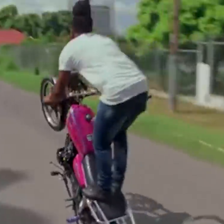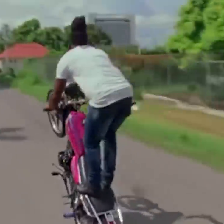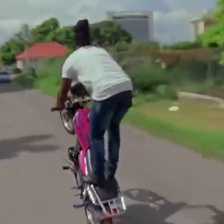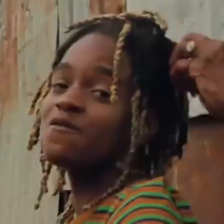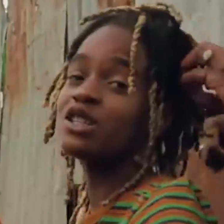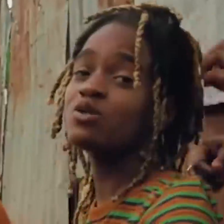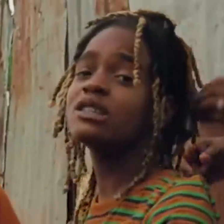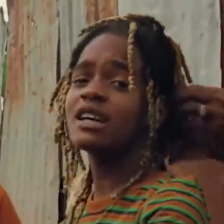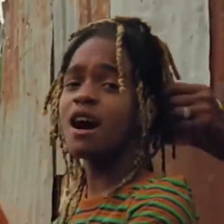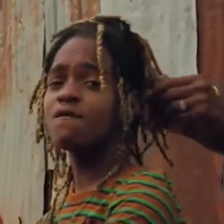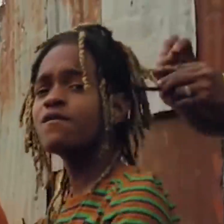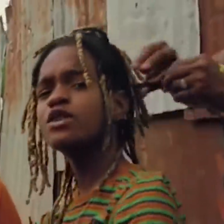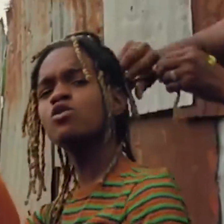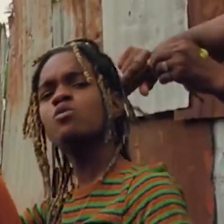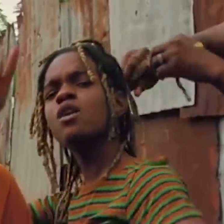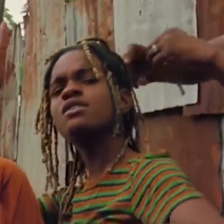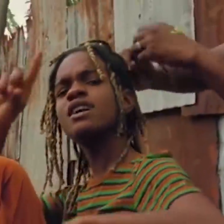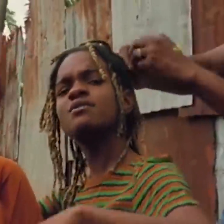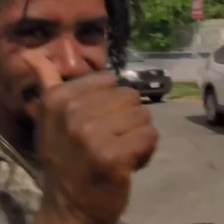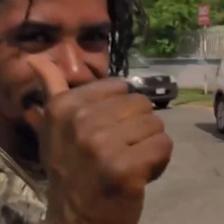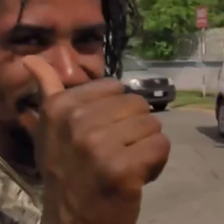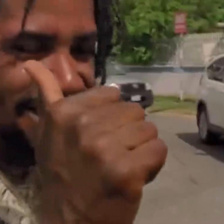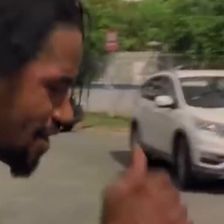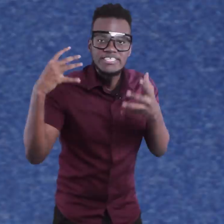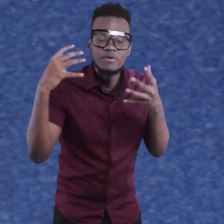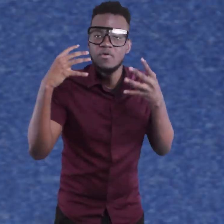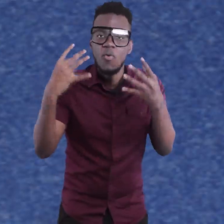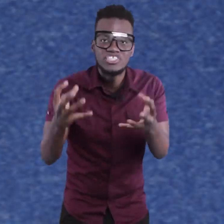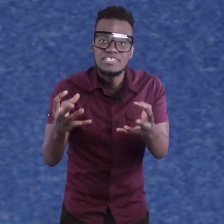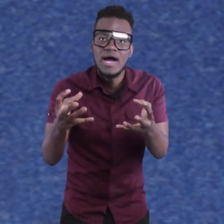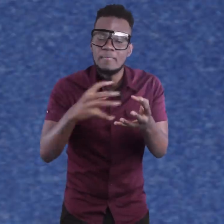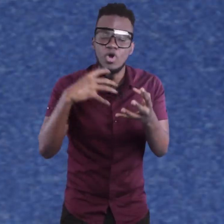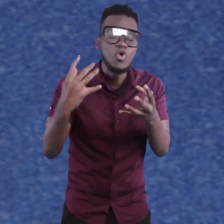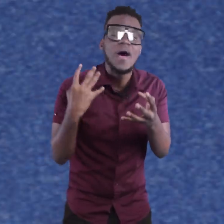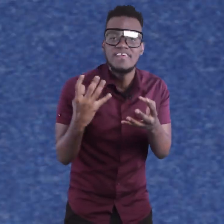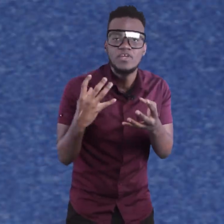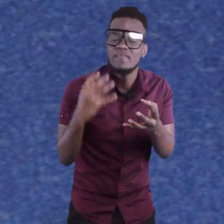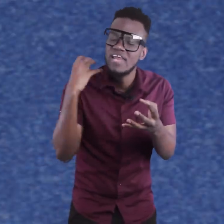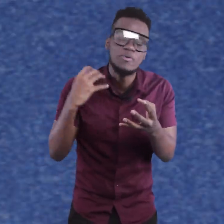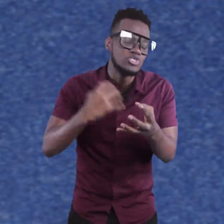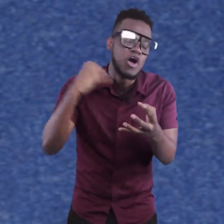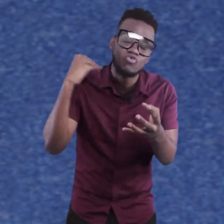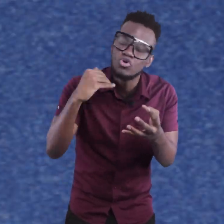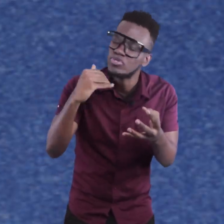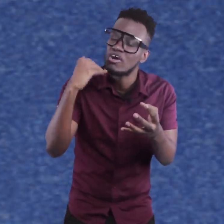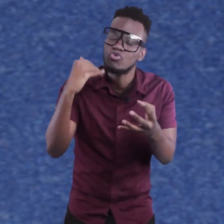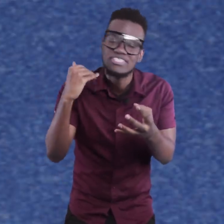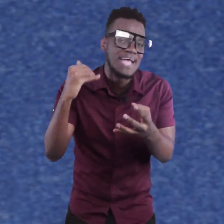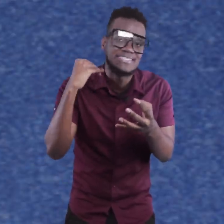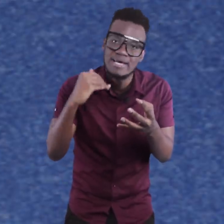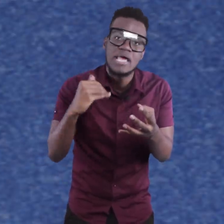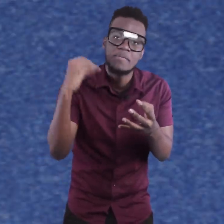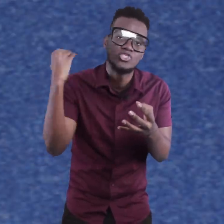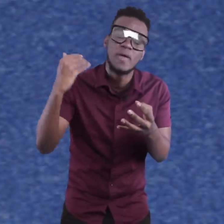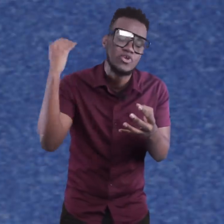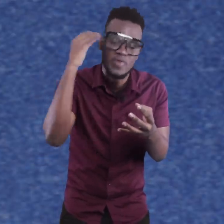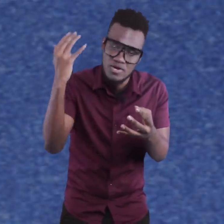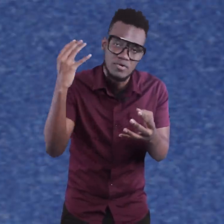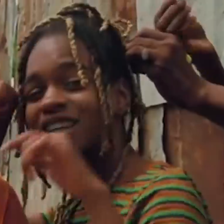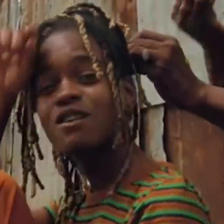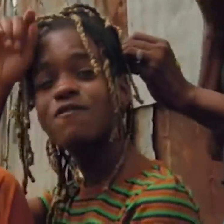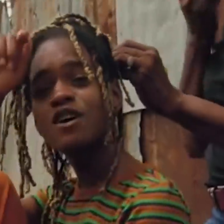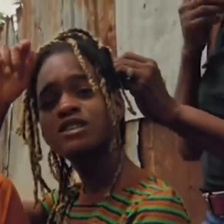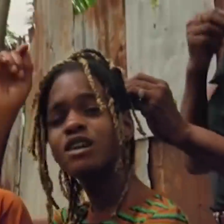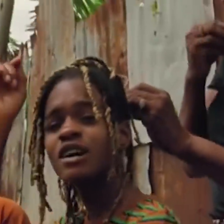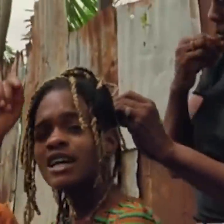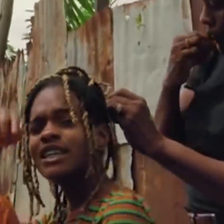shell. Yes, when I watch this song and I'm going to look on the video, I feel like I just want to run go to the roadside, same time and make somebody do